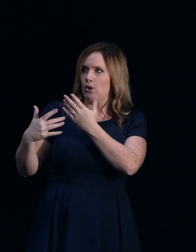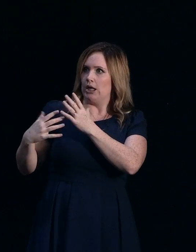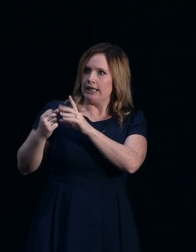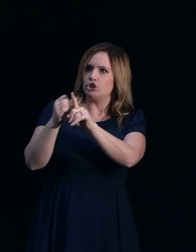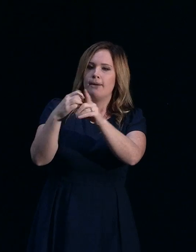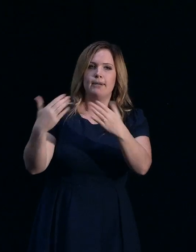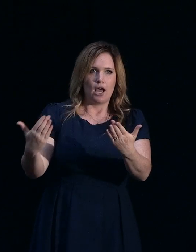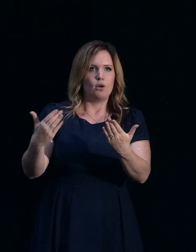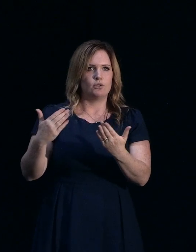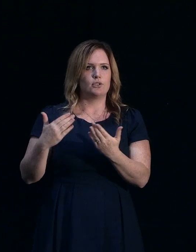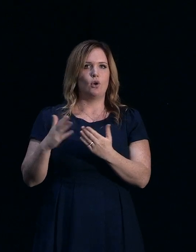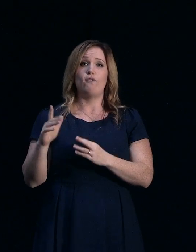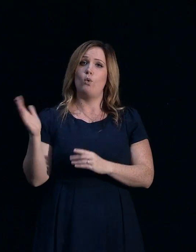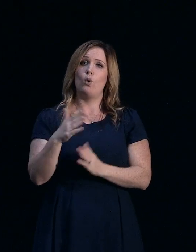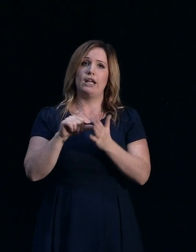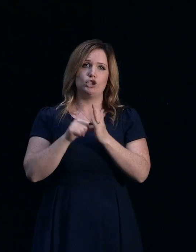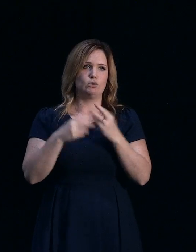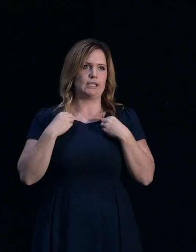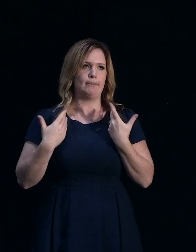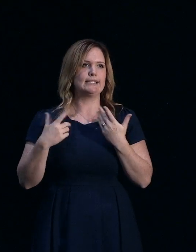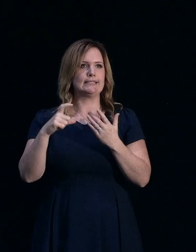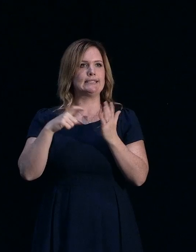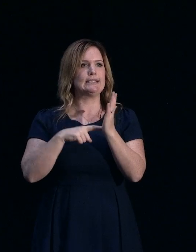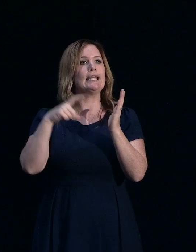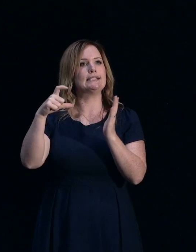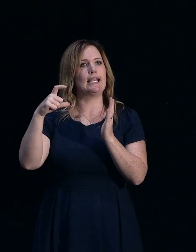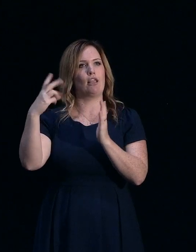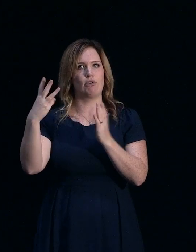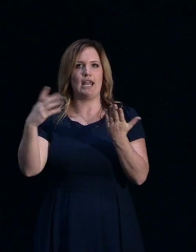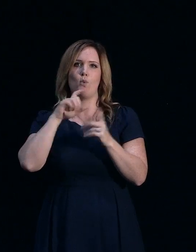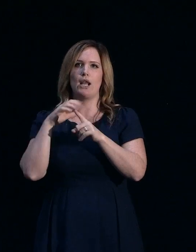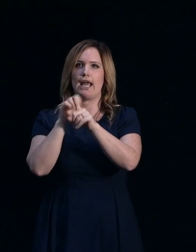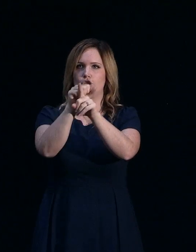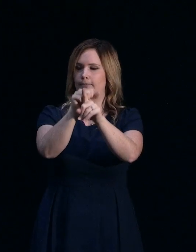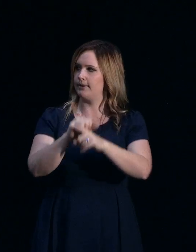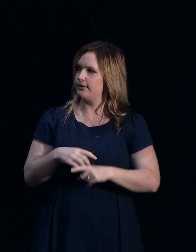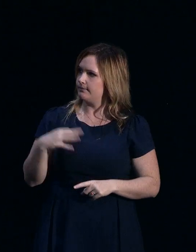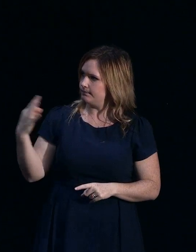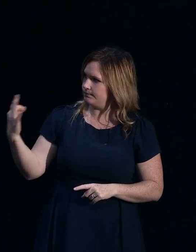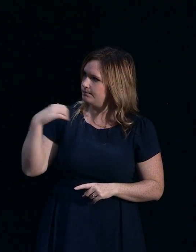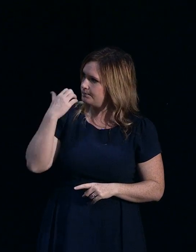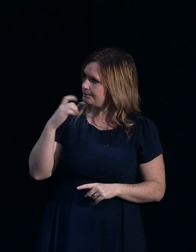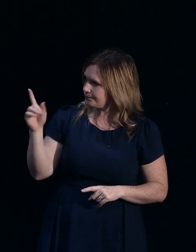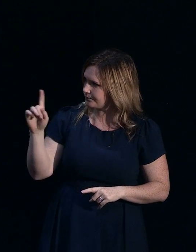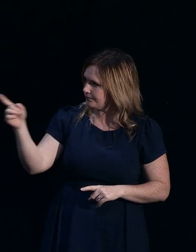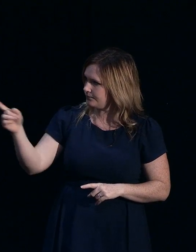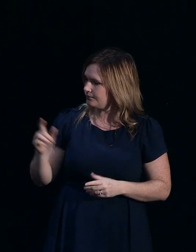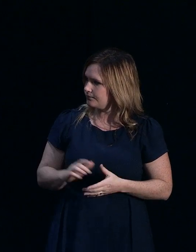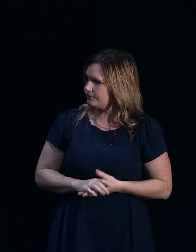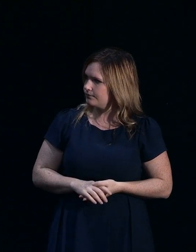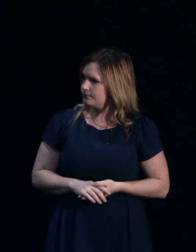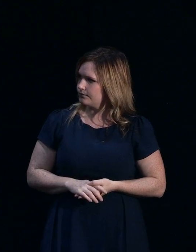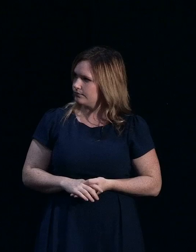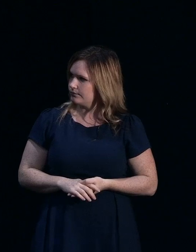all insurers, TC3 will be catching up in terms of what's been completed. John McSweeney? I can't recall